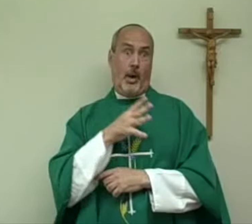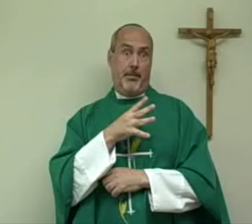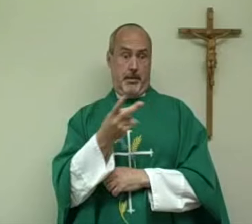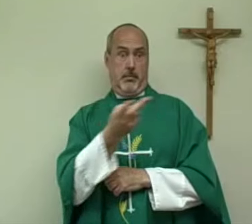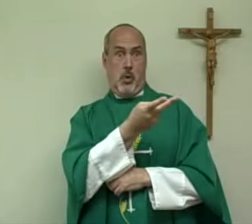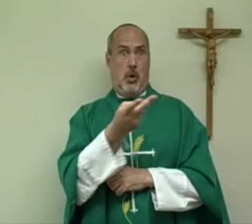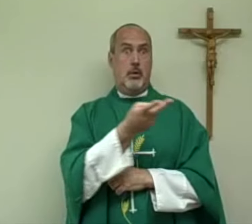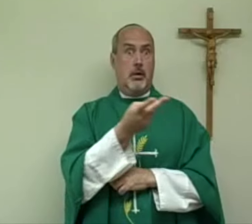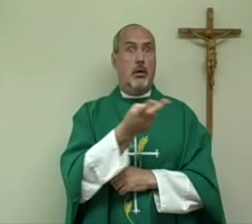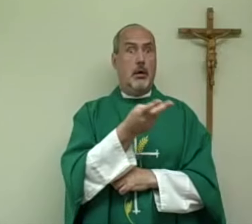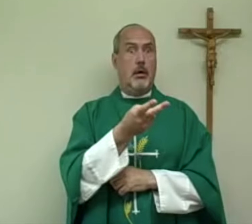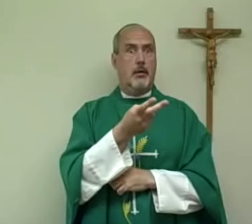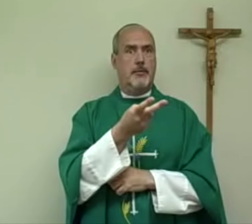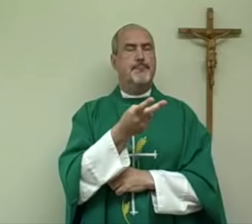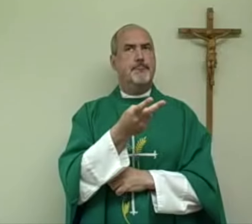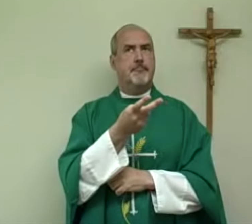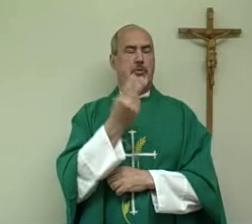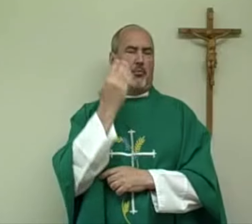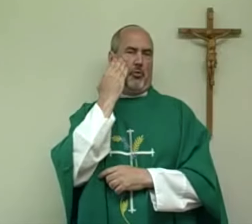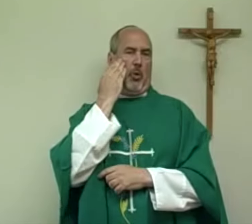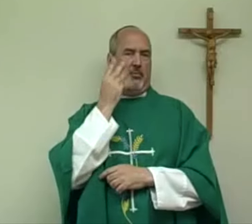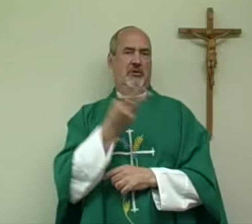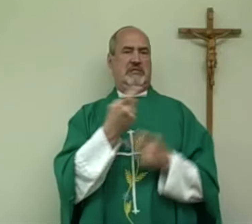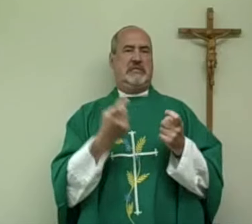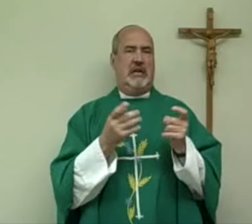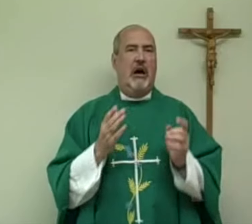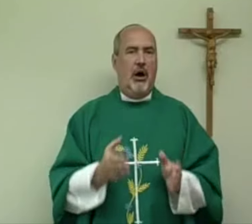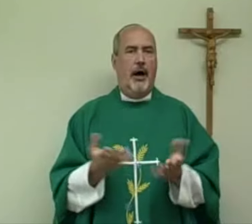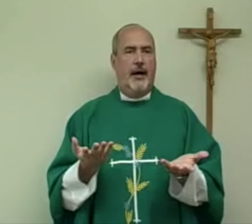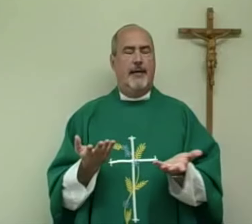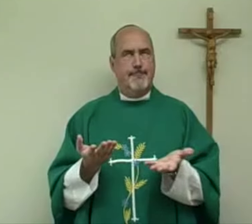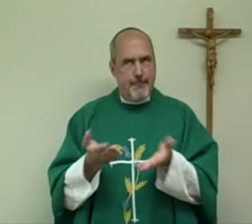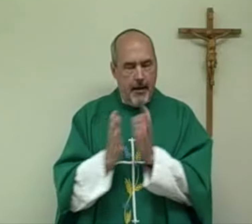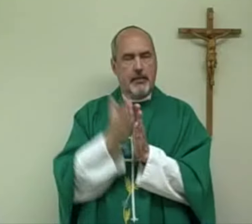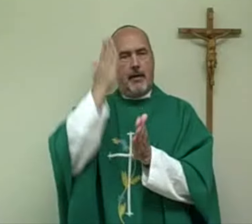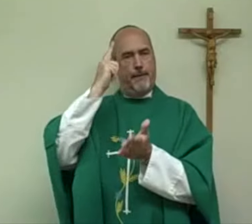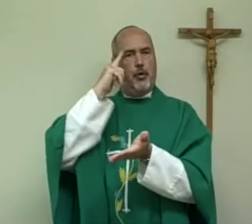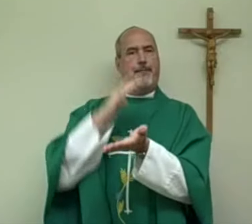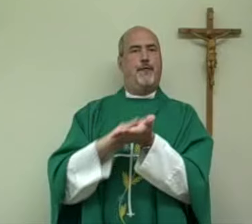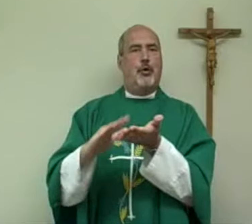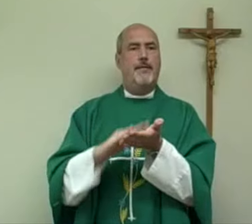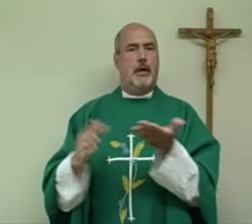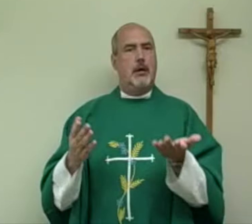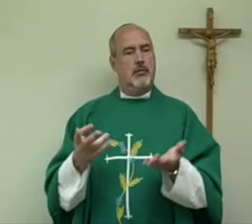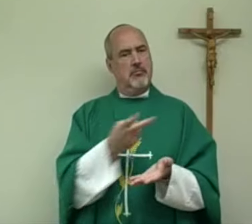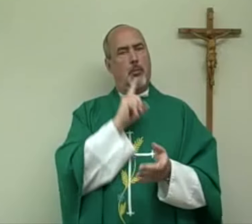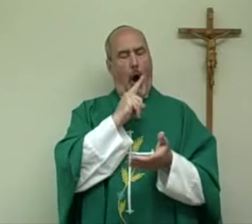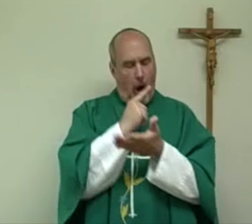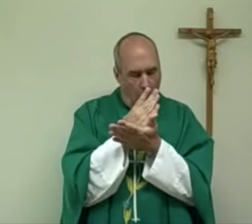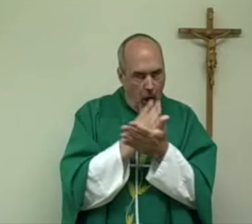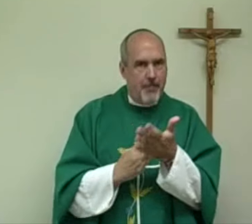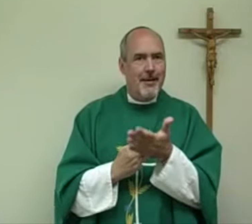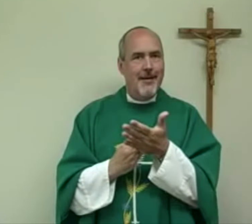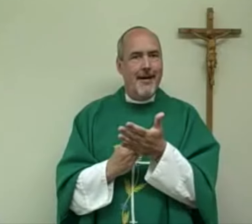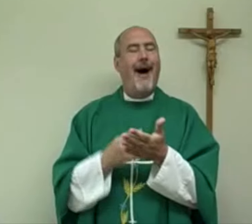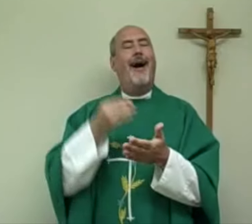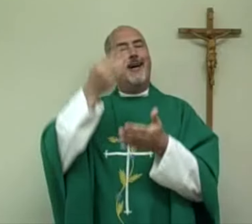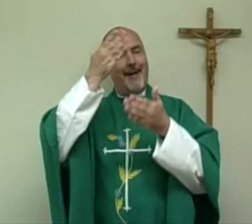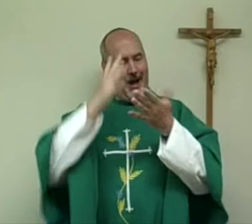King David and the woman knew of their sin, and they asked God for forgiveness. They